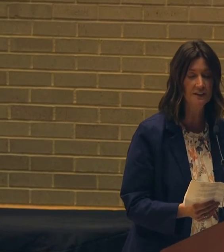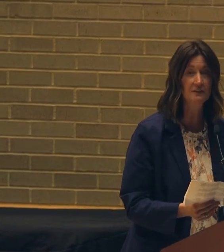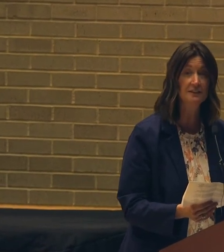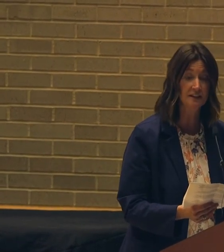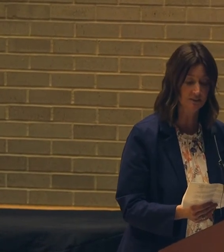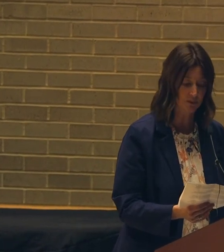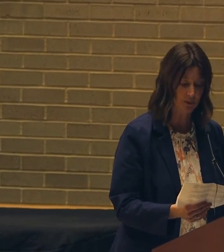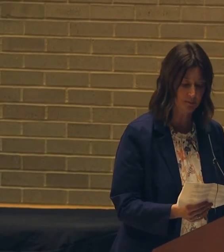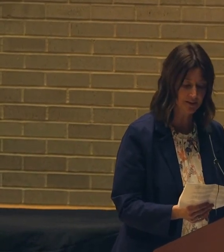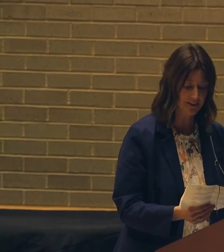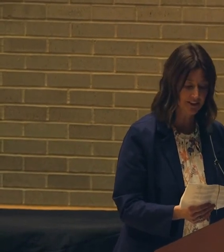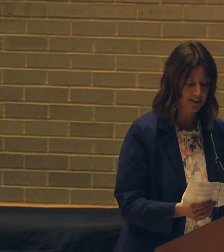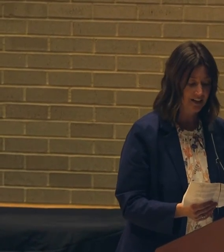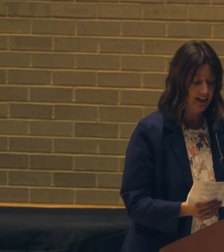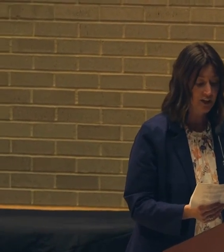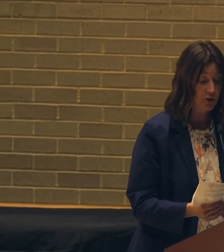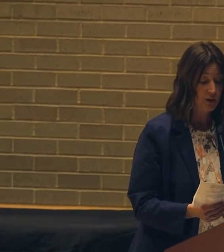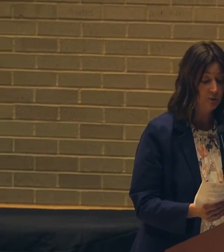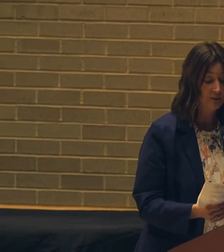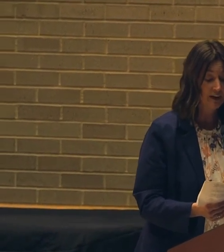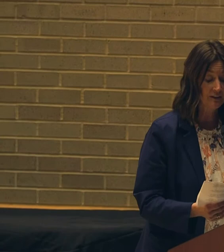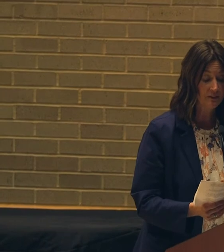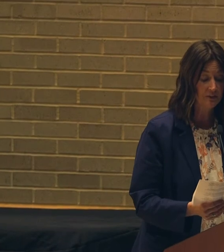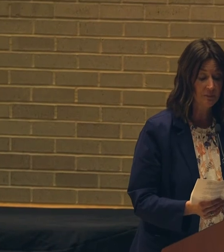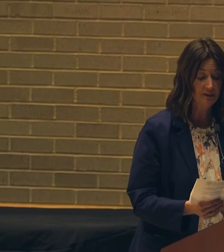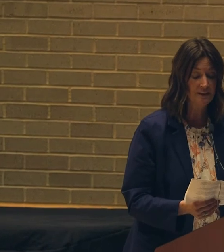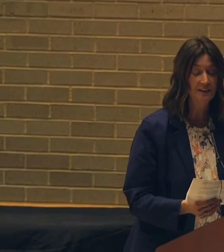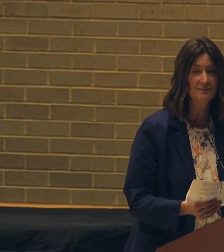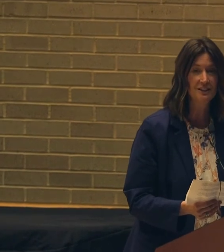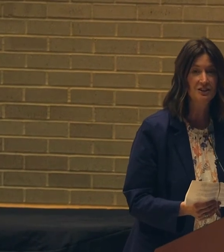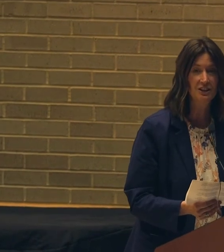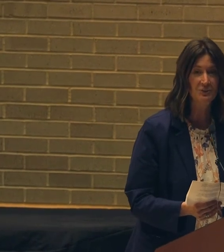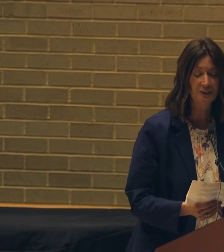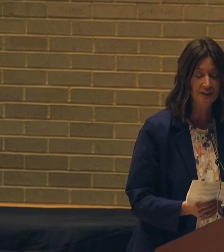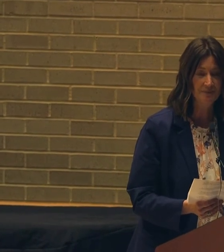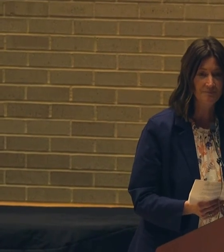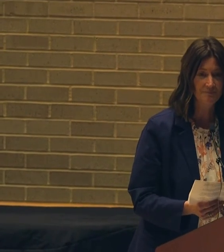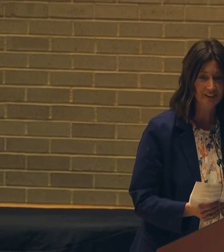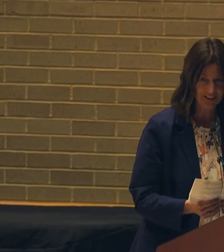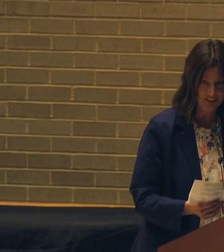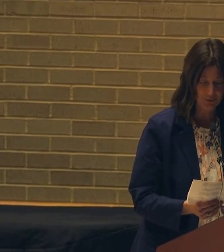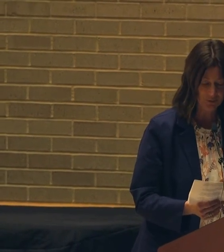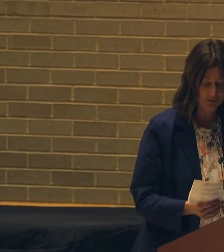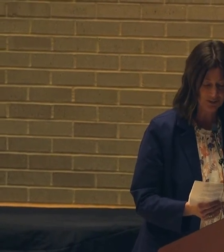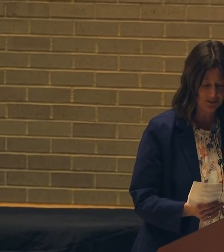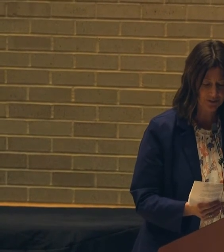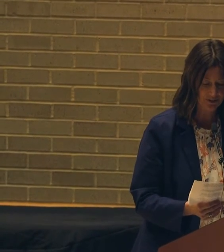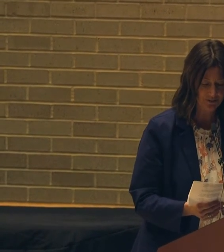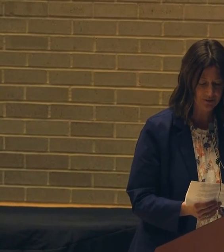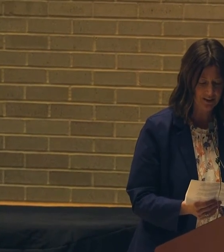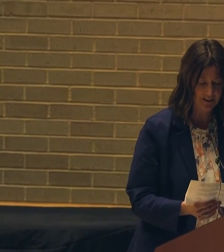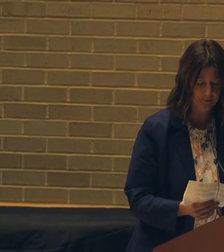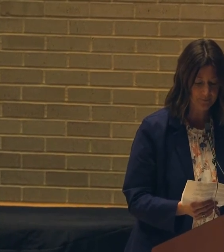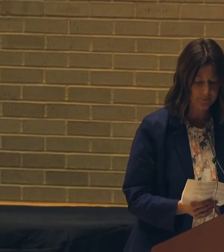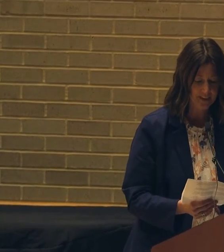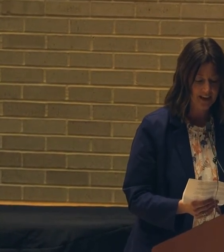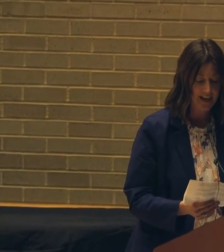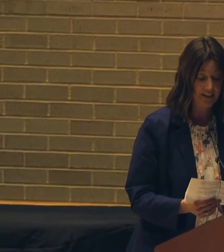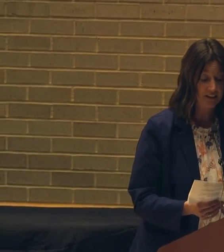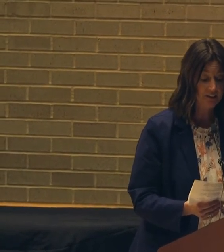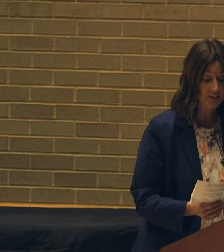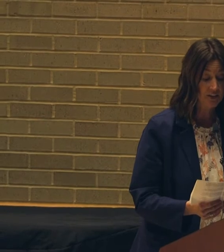students in the dance department. I know they were enlivened by the time they shared with him. Thank you, Christopher, for that.